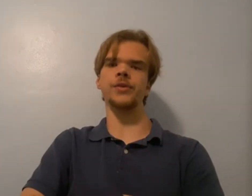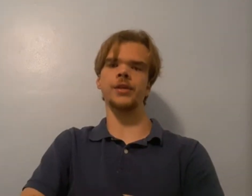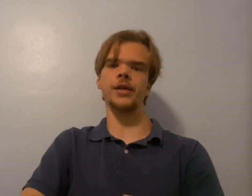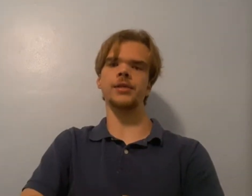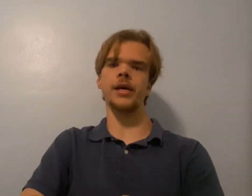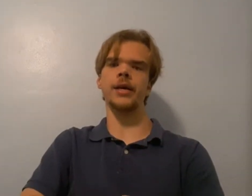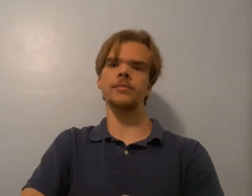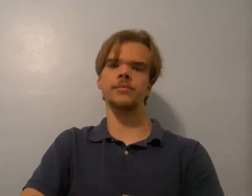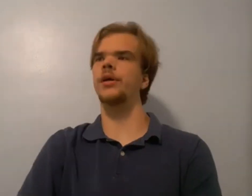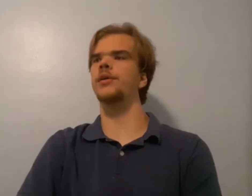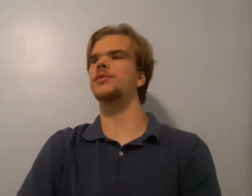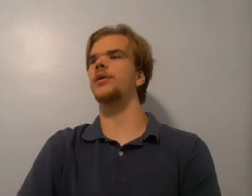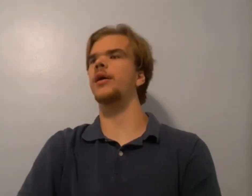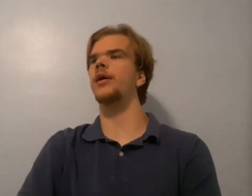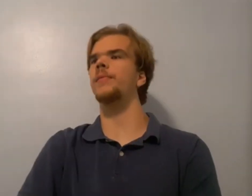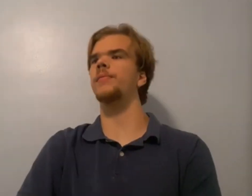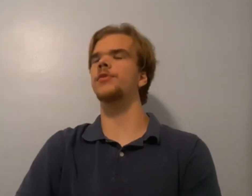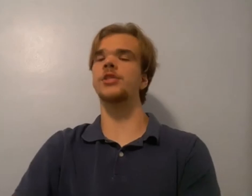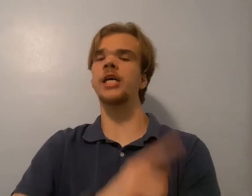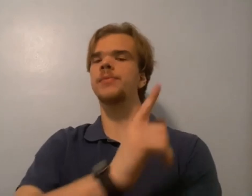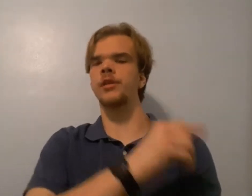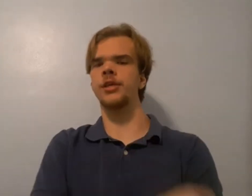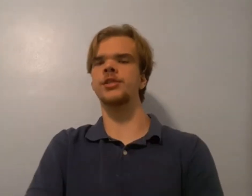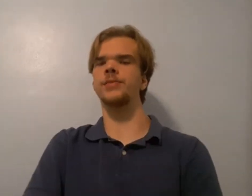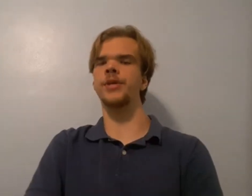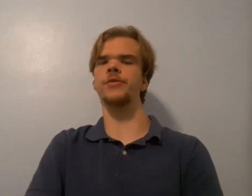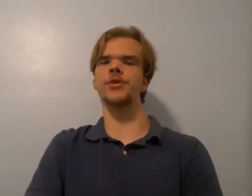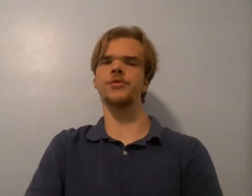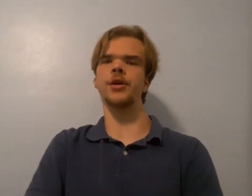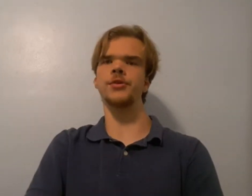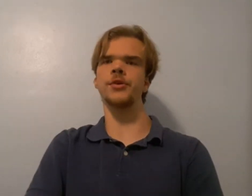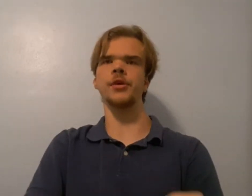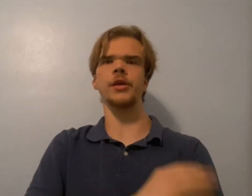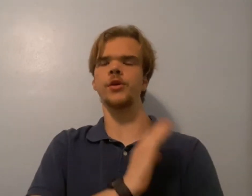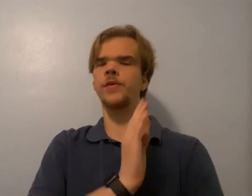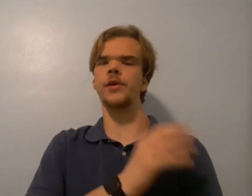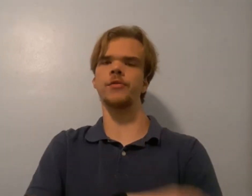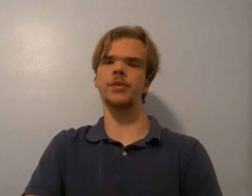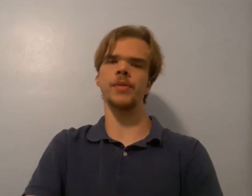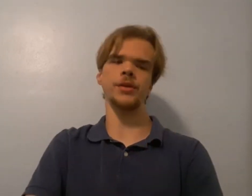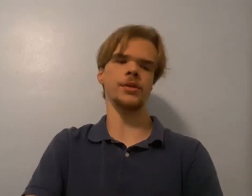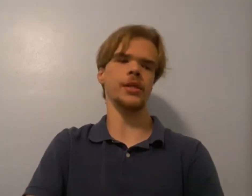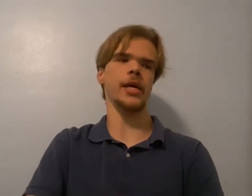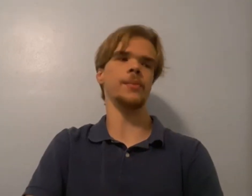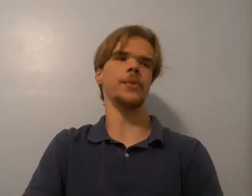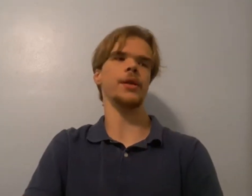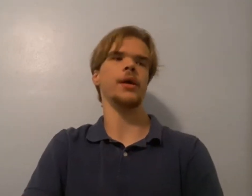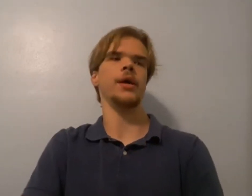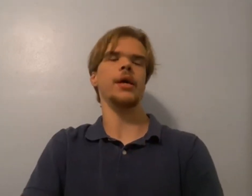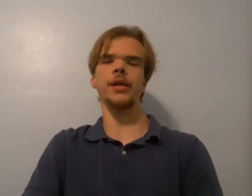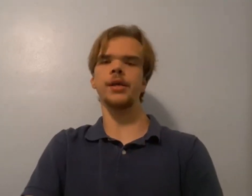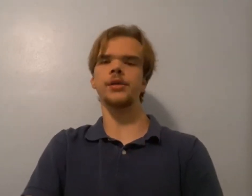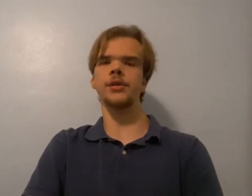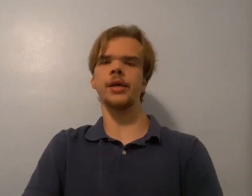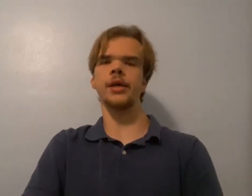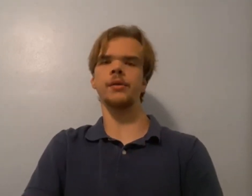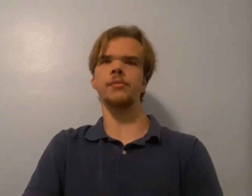like a really nice guy. What else? Um, Seidman List is being restructured. I don't know if I already mentioned that, but it is, and